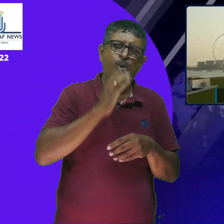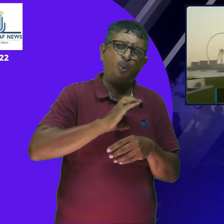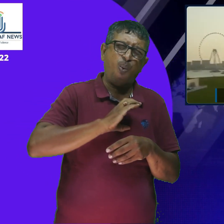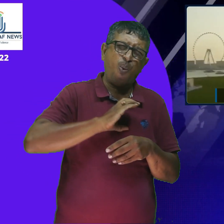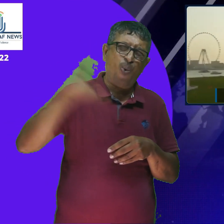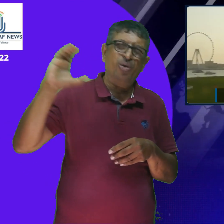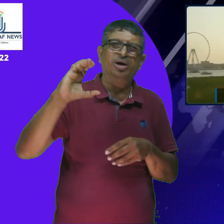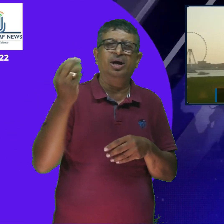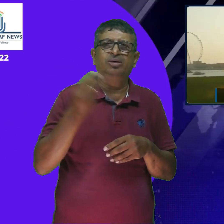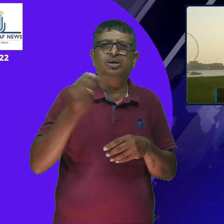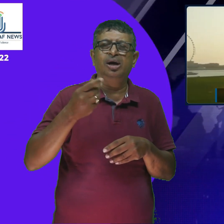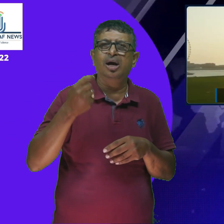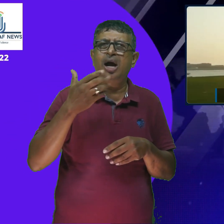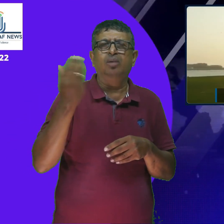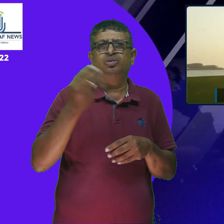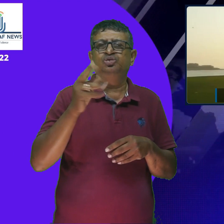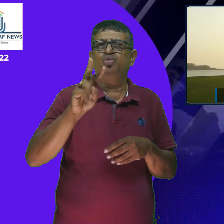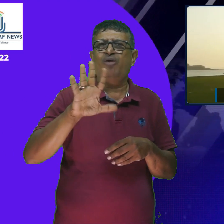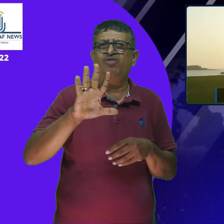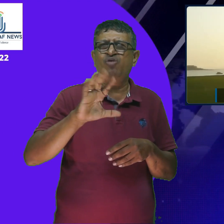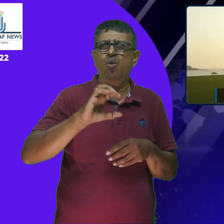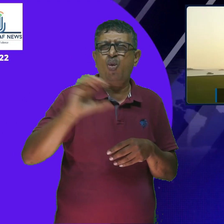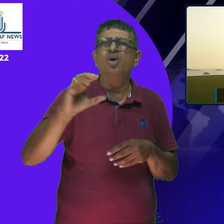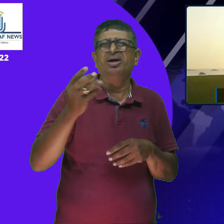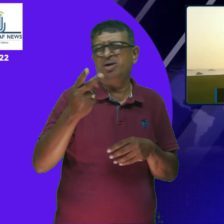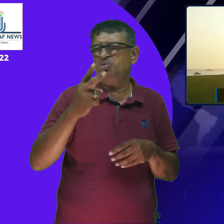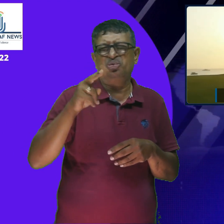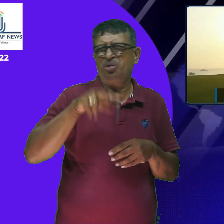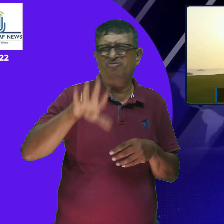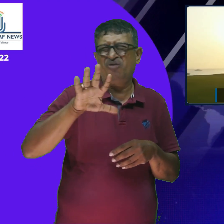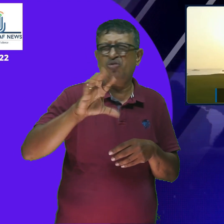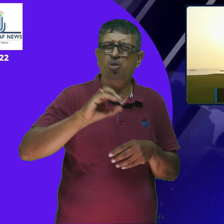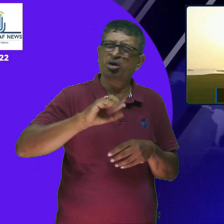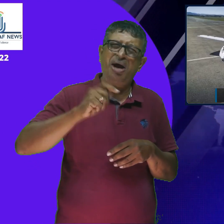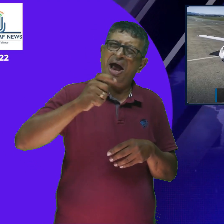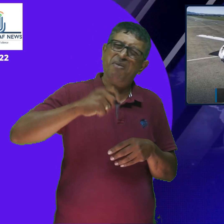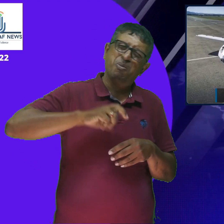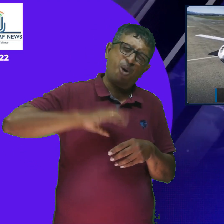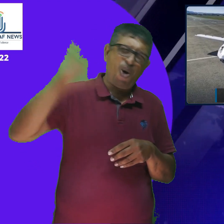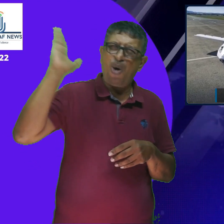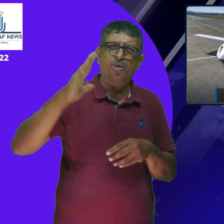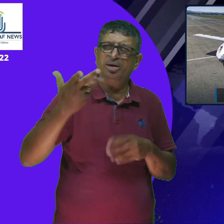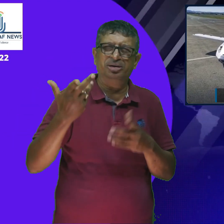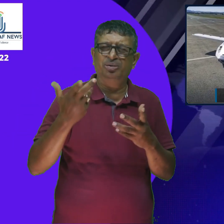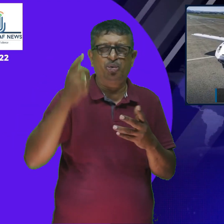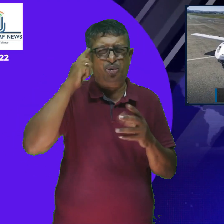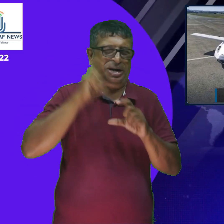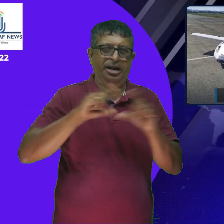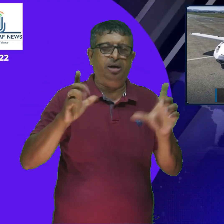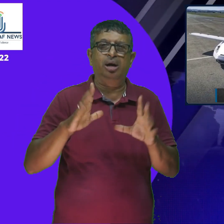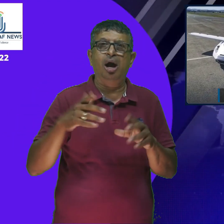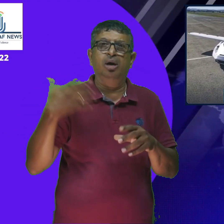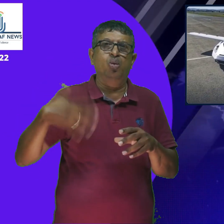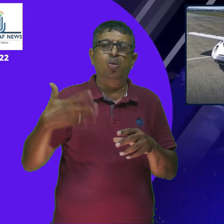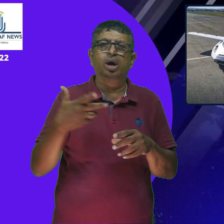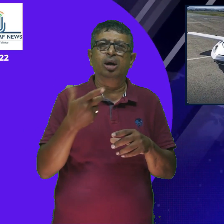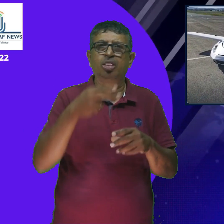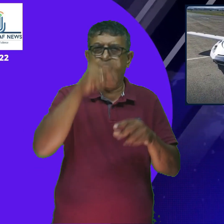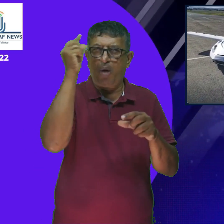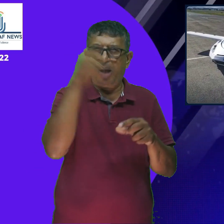one of the dozens of flying car projects around the world. Only a handful have been successfully tested with passengers on board and it will likely